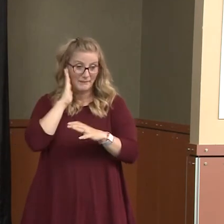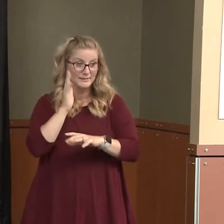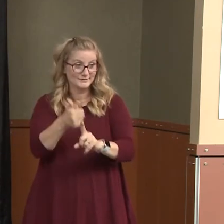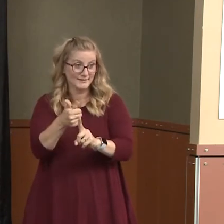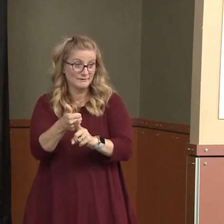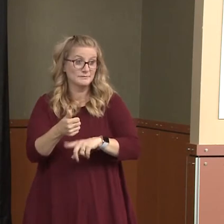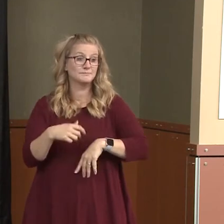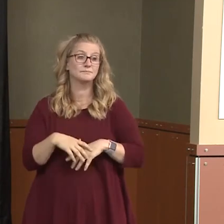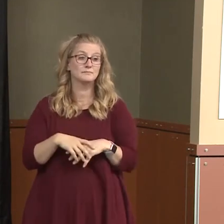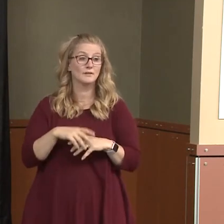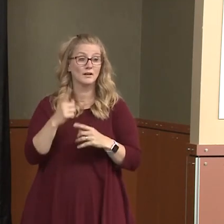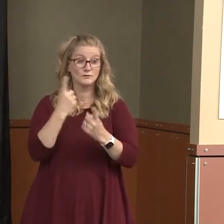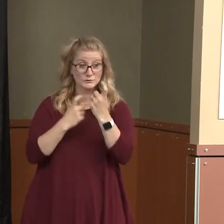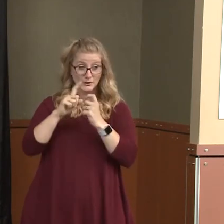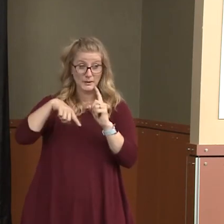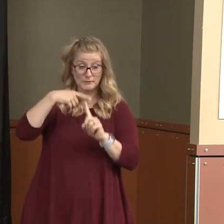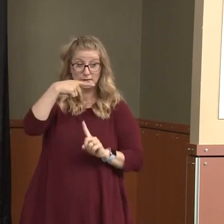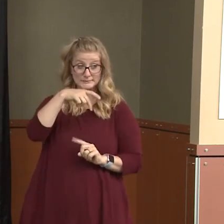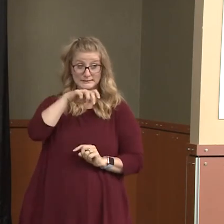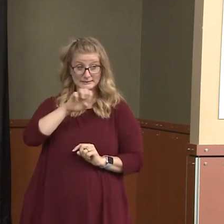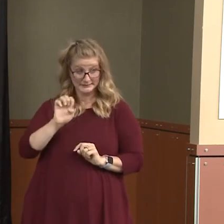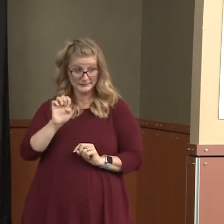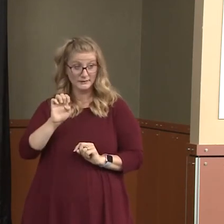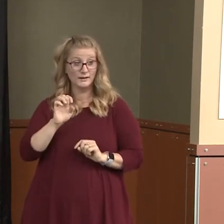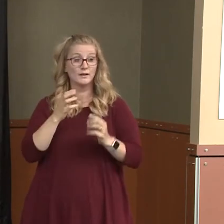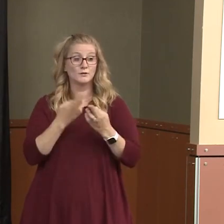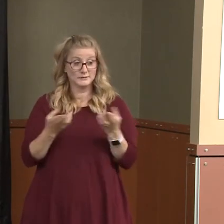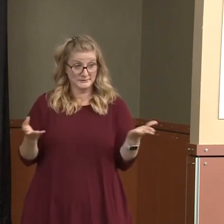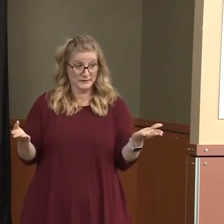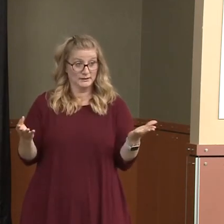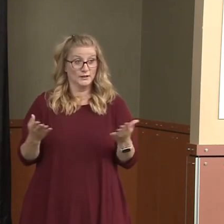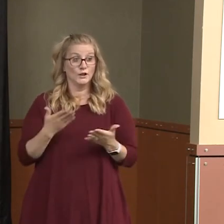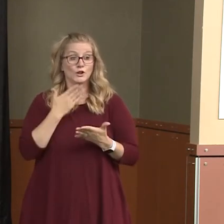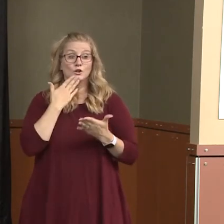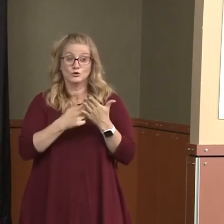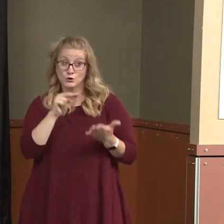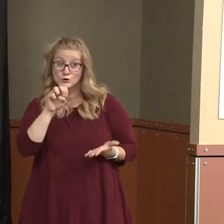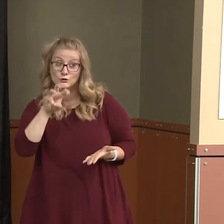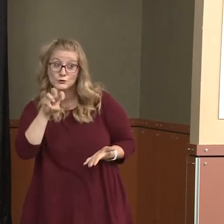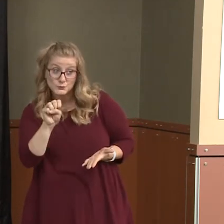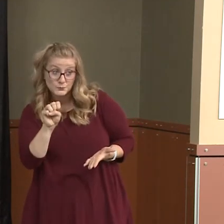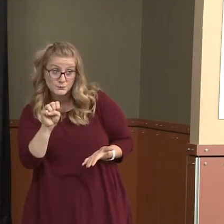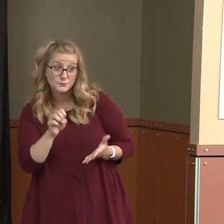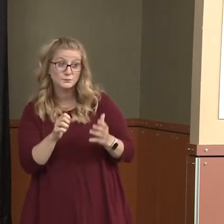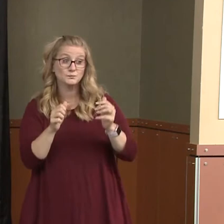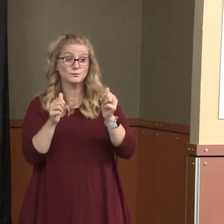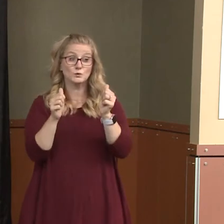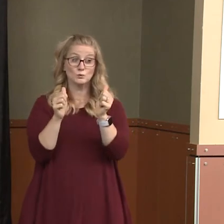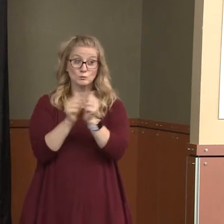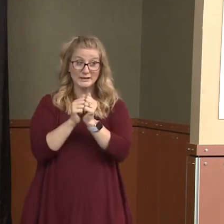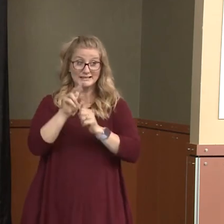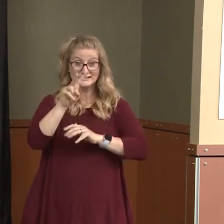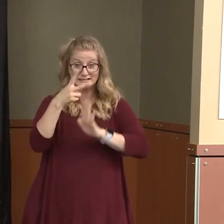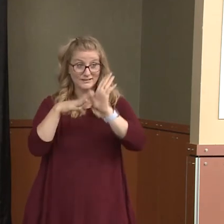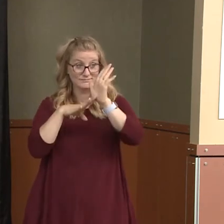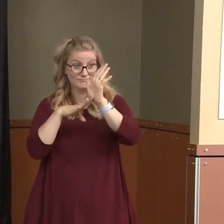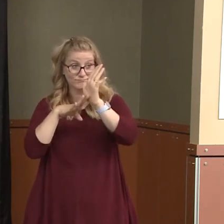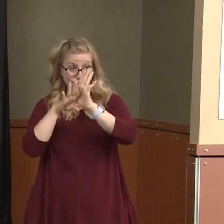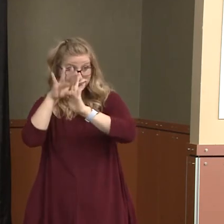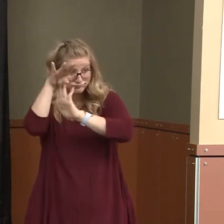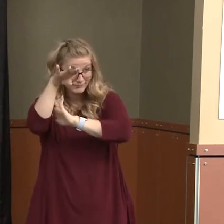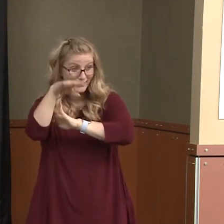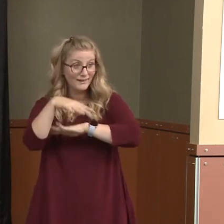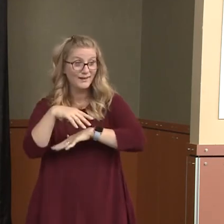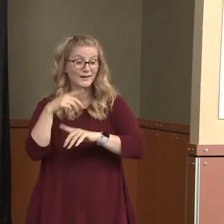supplies. I think the good news with this, I'll call it second surge for lack of a better term, is we were caught pretty flat-footed the first time